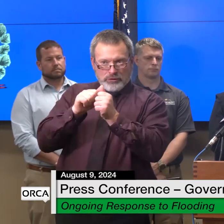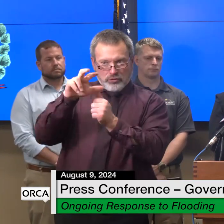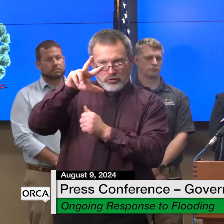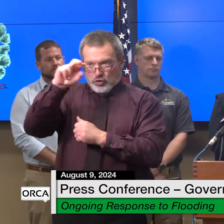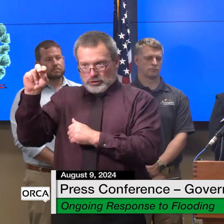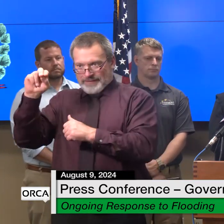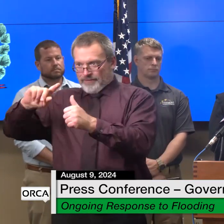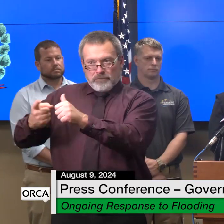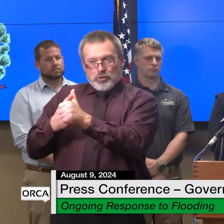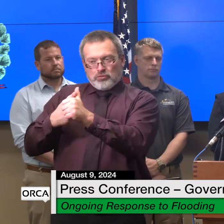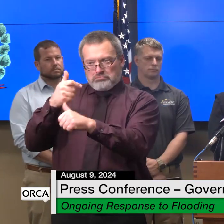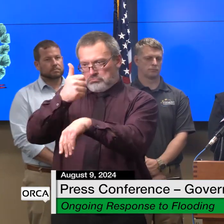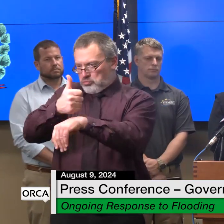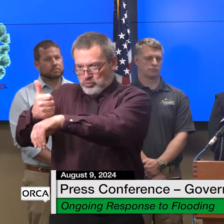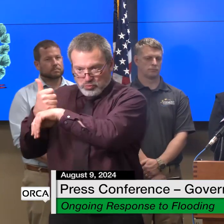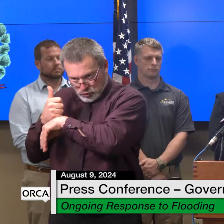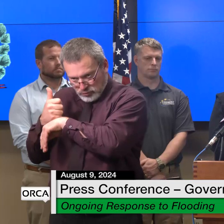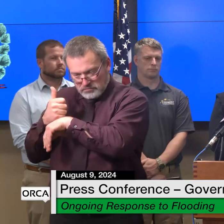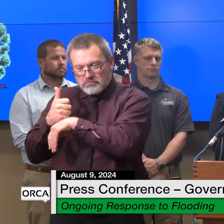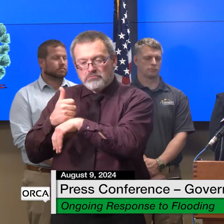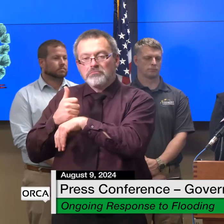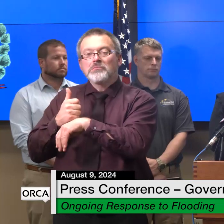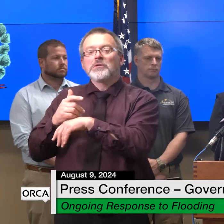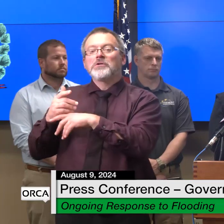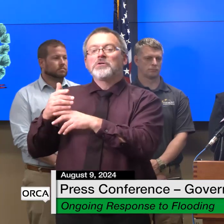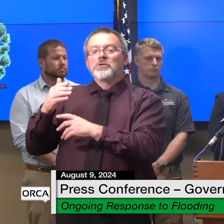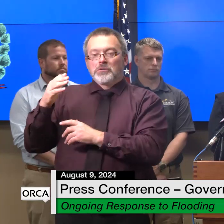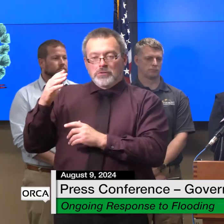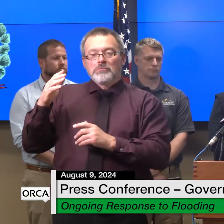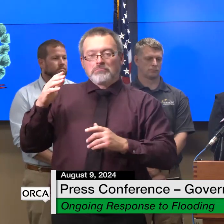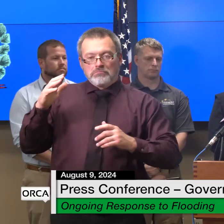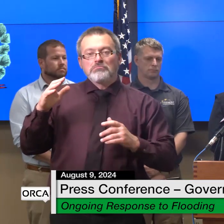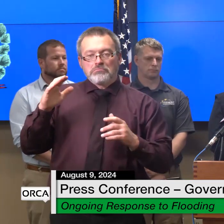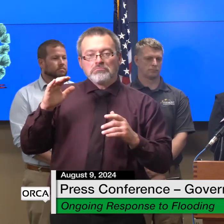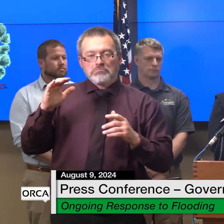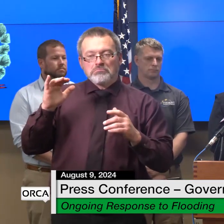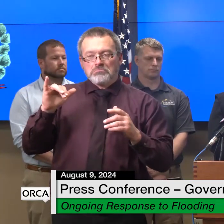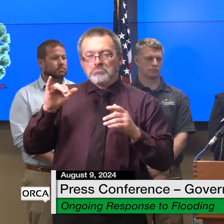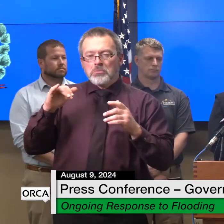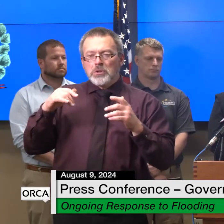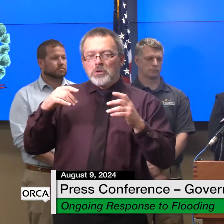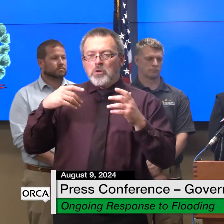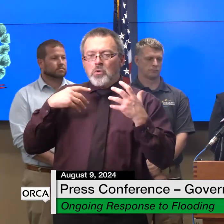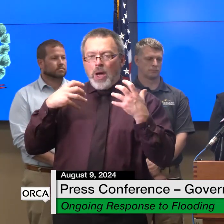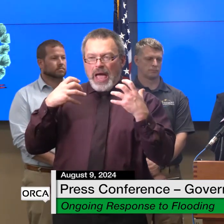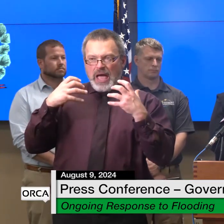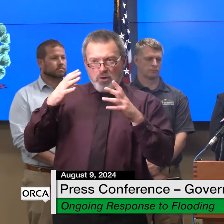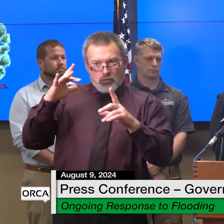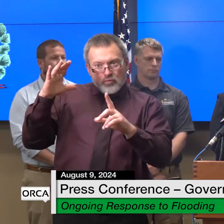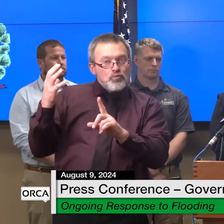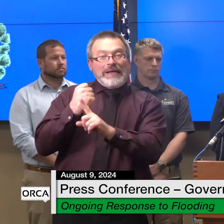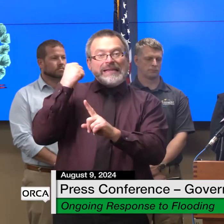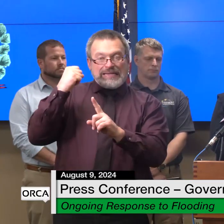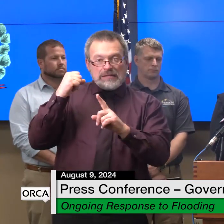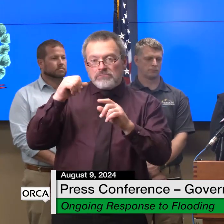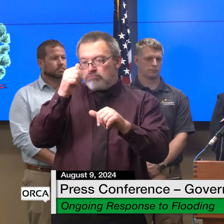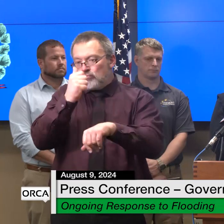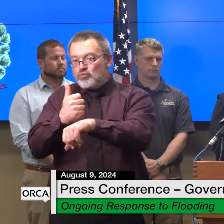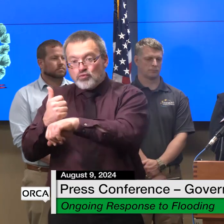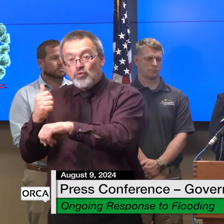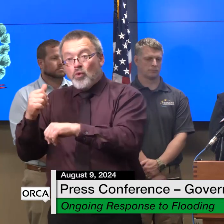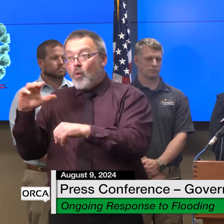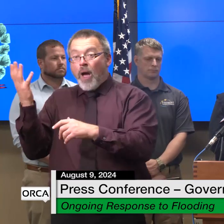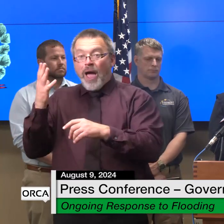unit across vermont is a win and by adding these new owner occupied occupied mobile homes to the mix